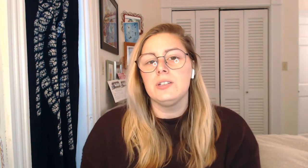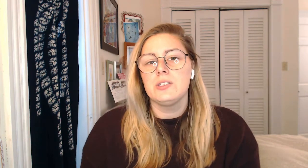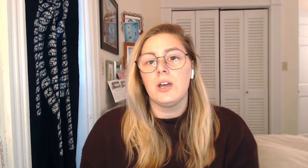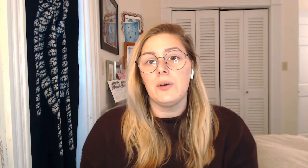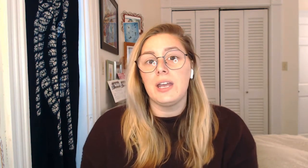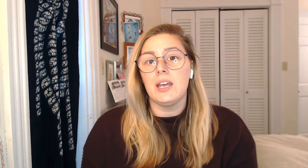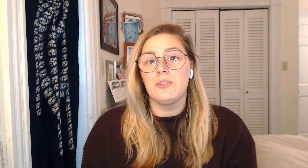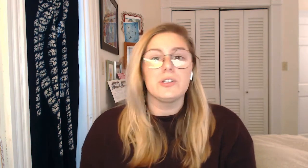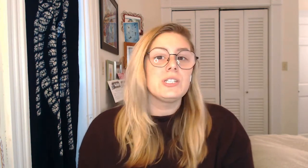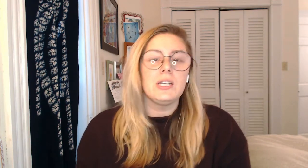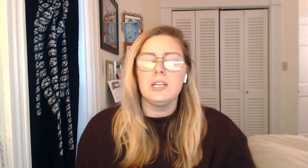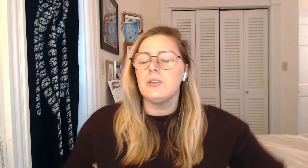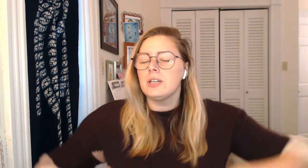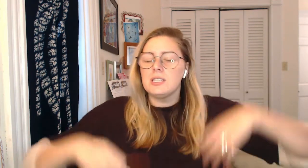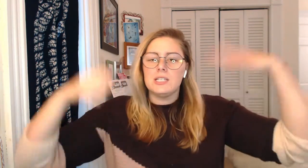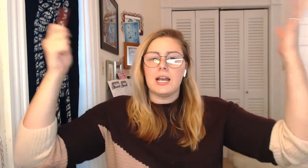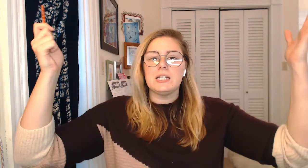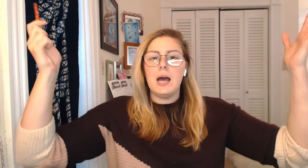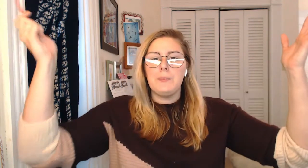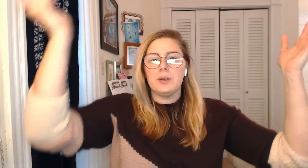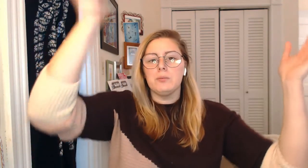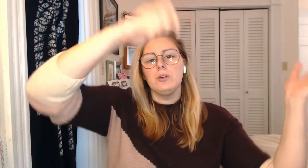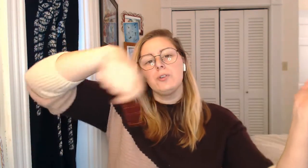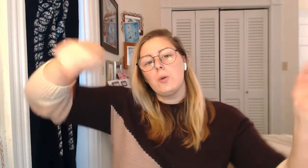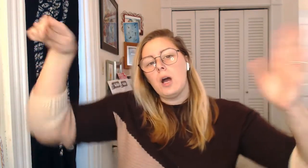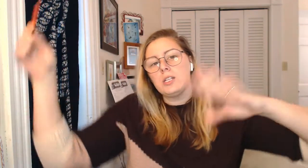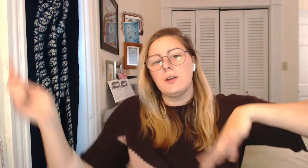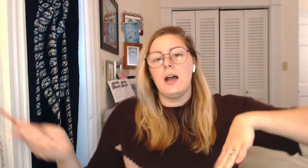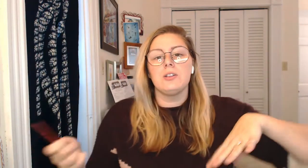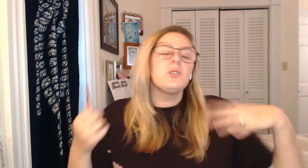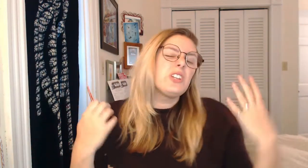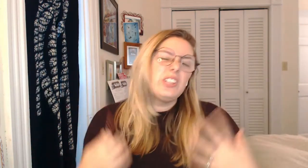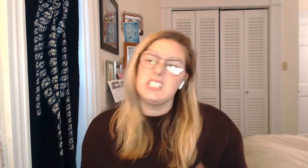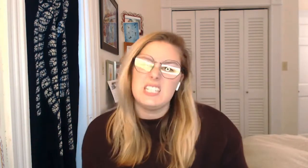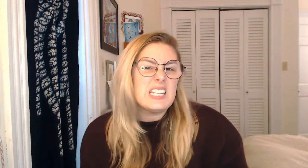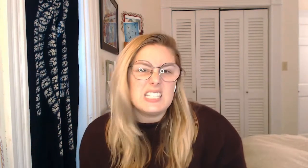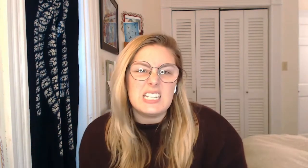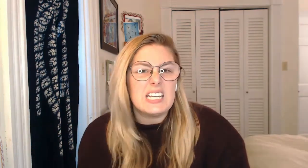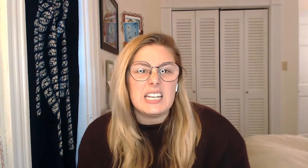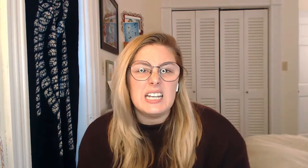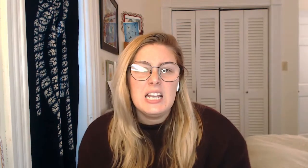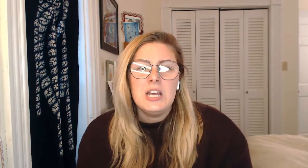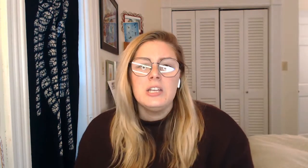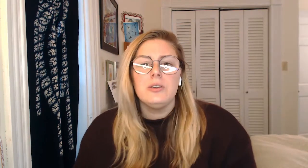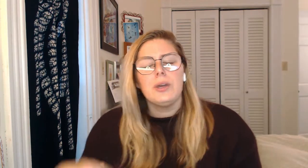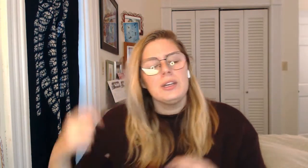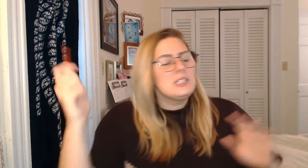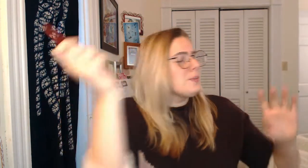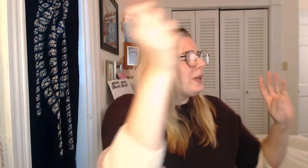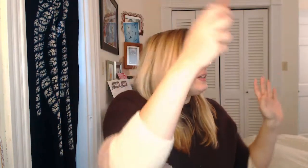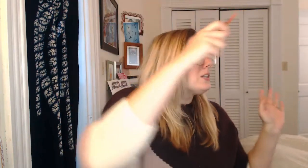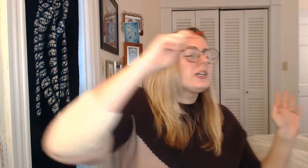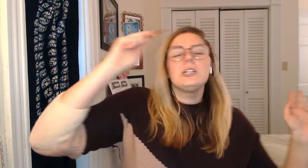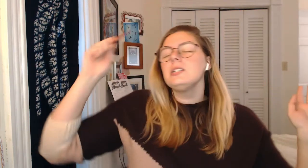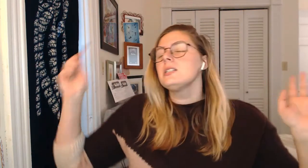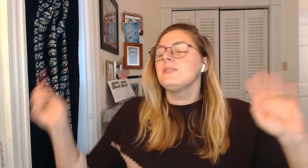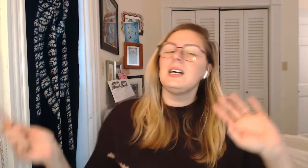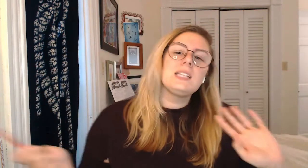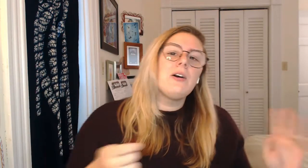So if you're sitting, you can stand up and move your wand around. Or you can stay seated. You can spin in circles if that's how it